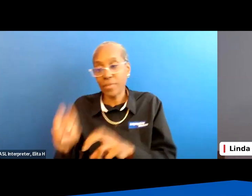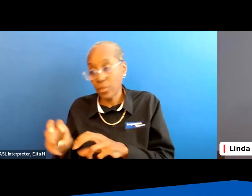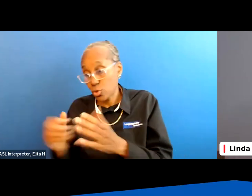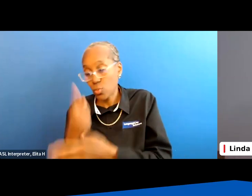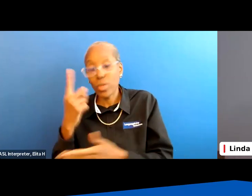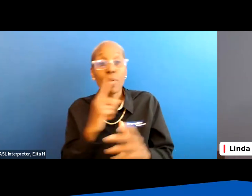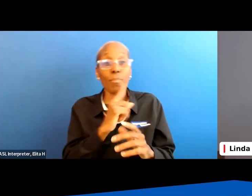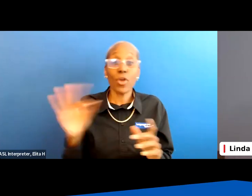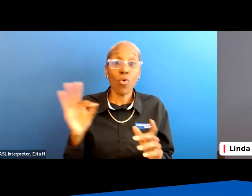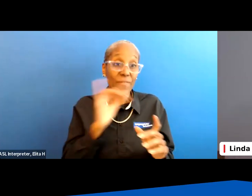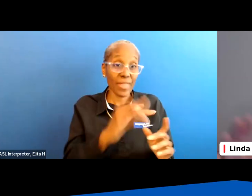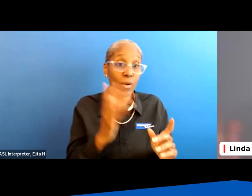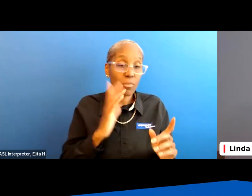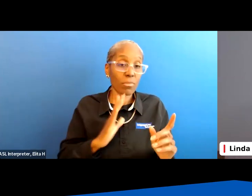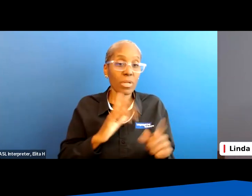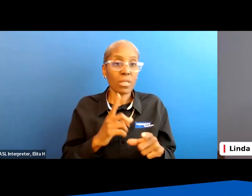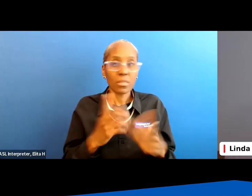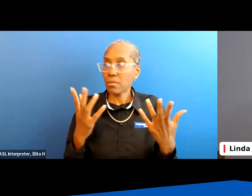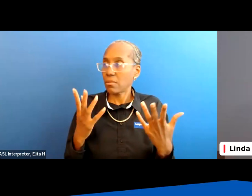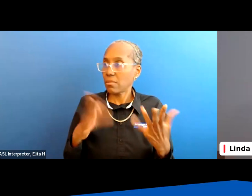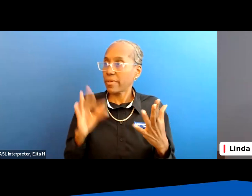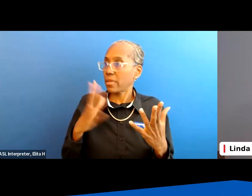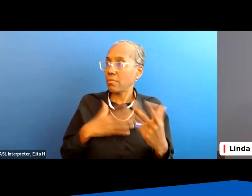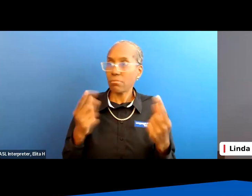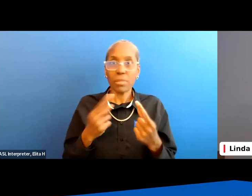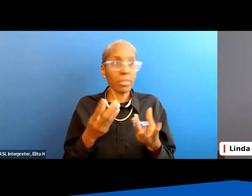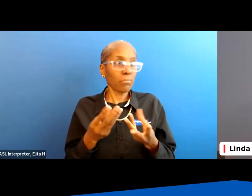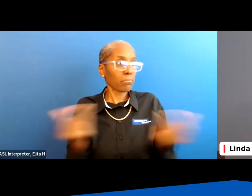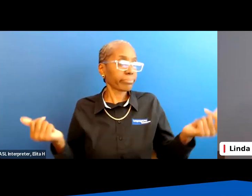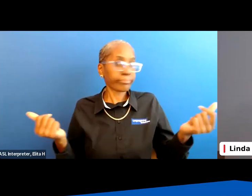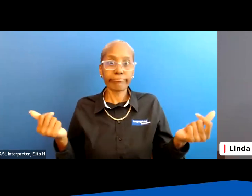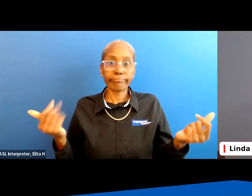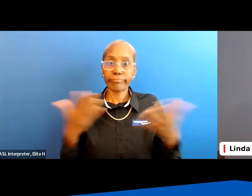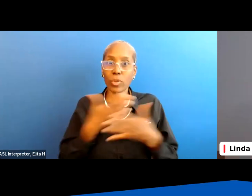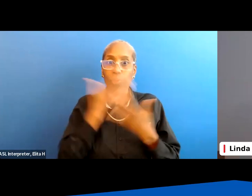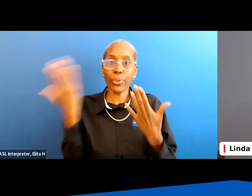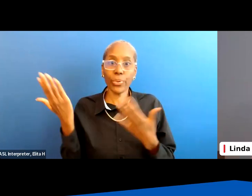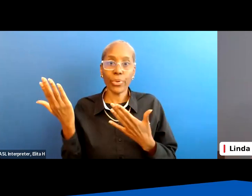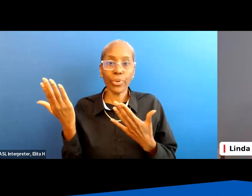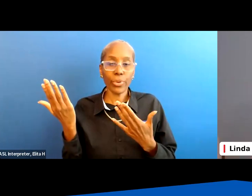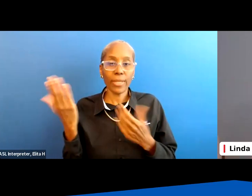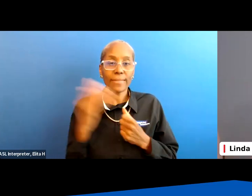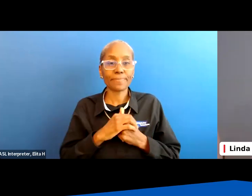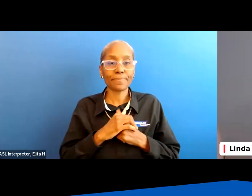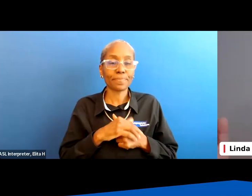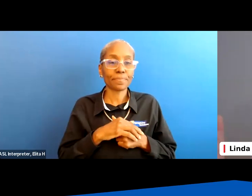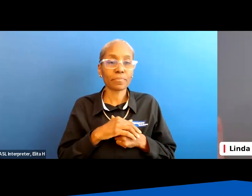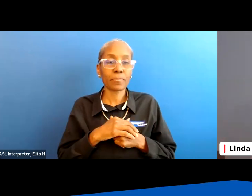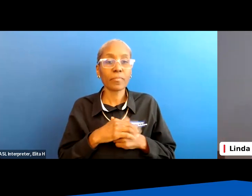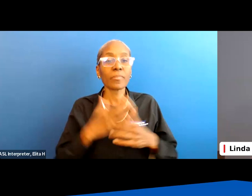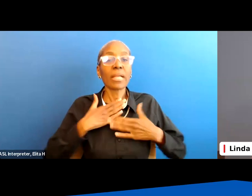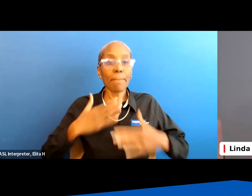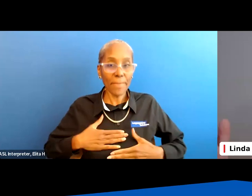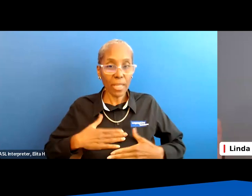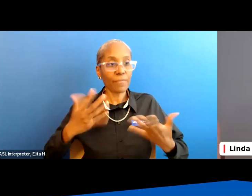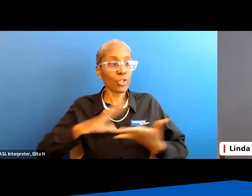the medicine that they're on they'll find their pain doesn't it's just not there anymore it's just gone so the body has